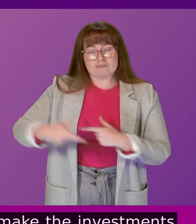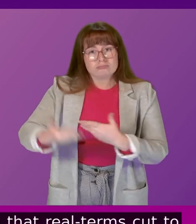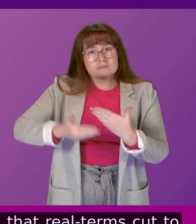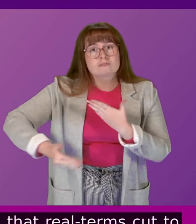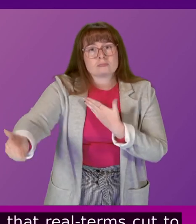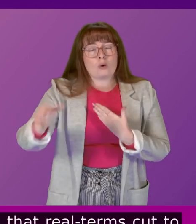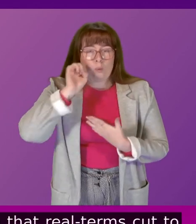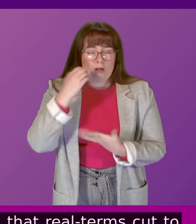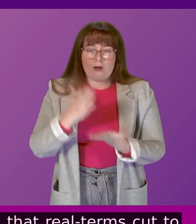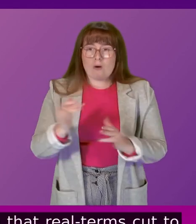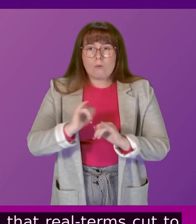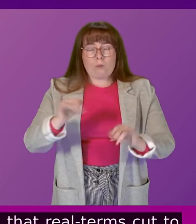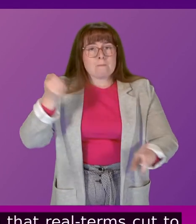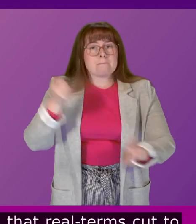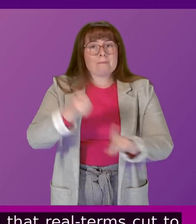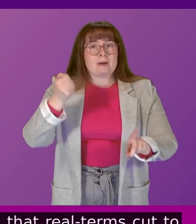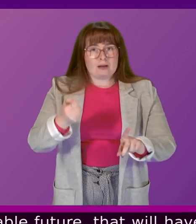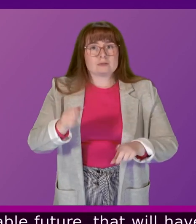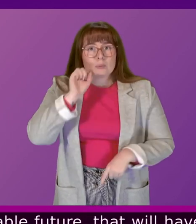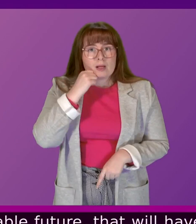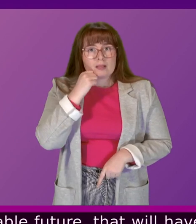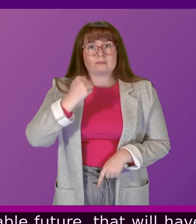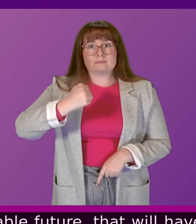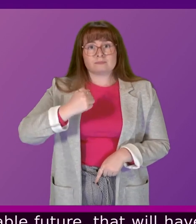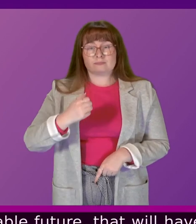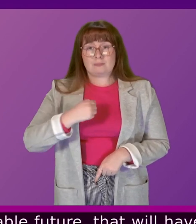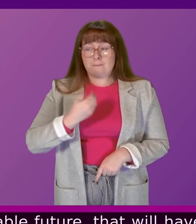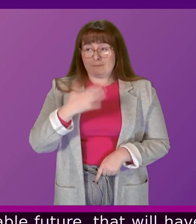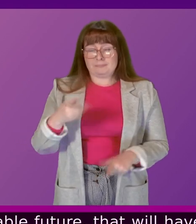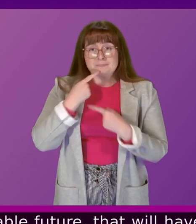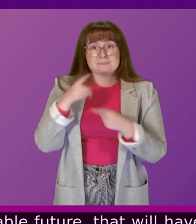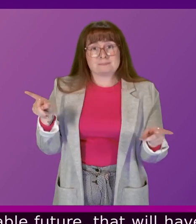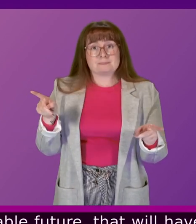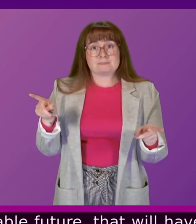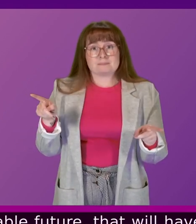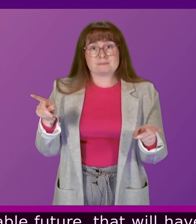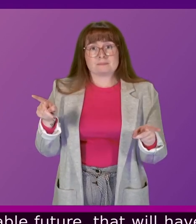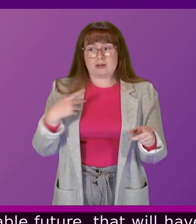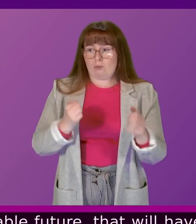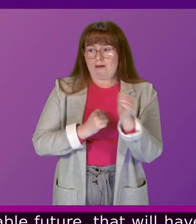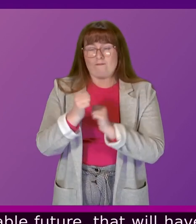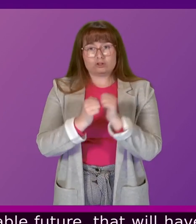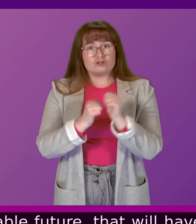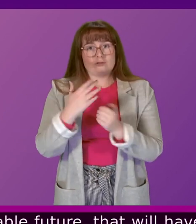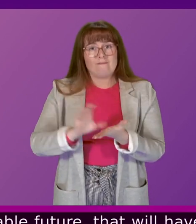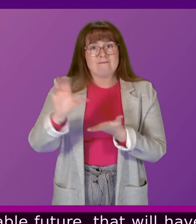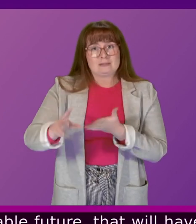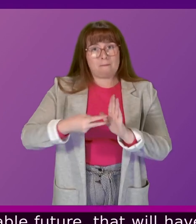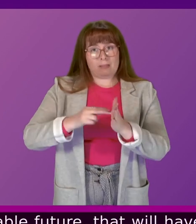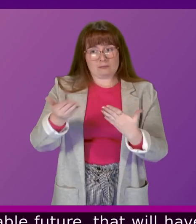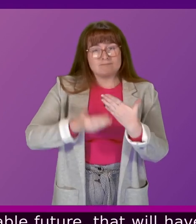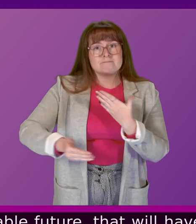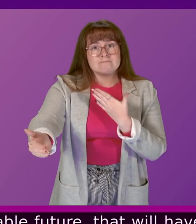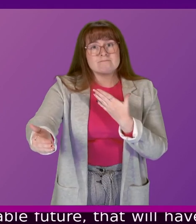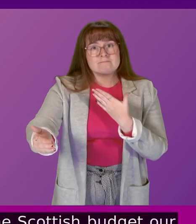that will have a major impact. I will set out at the Scottish budget our infrastructure investment plan going forward.